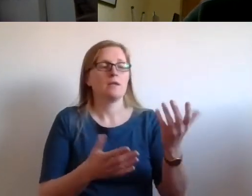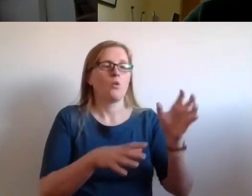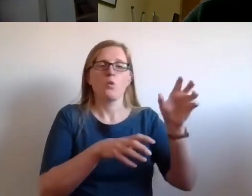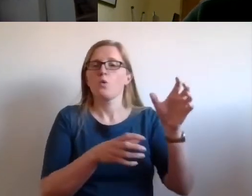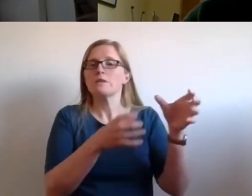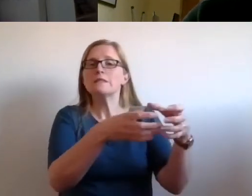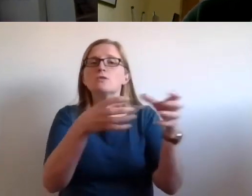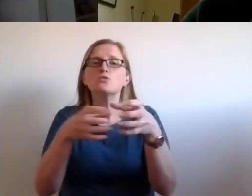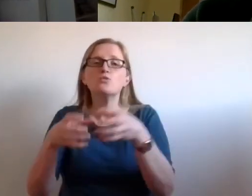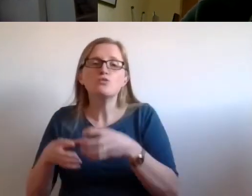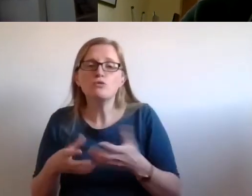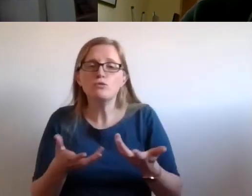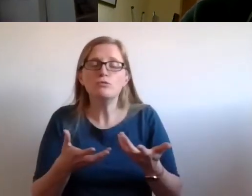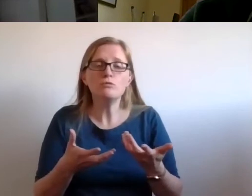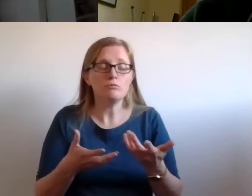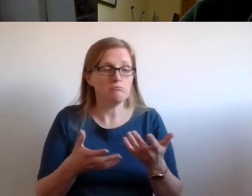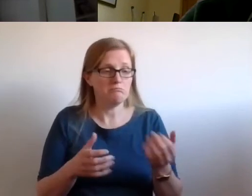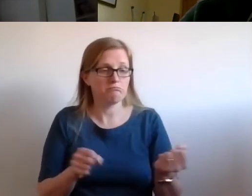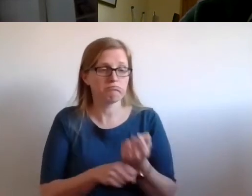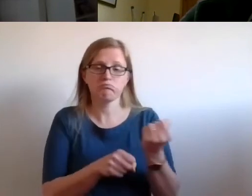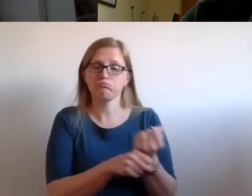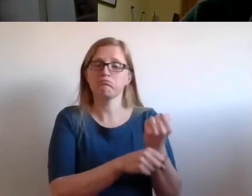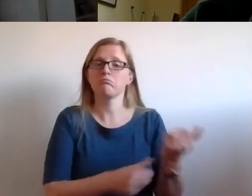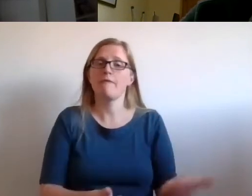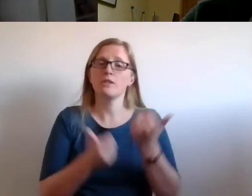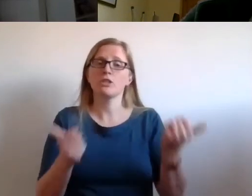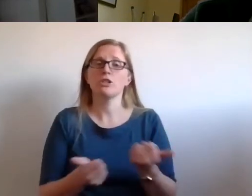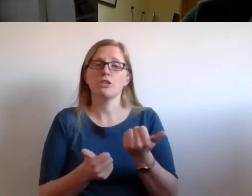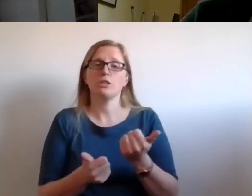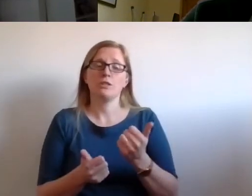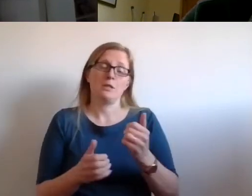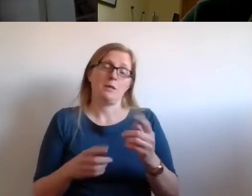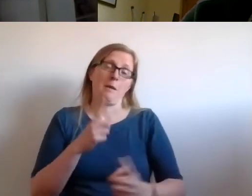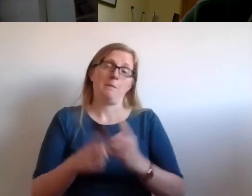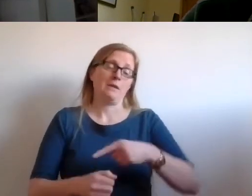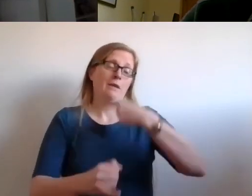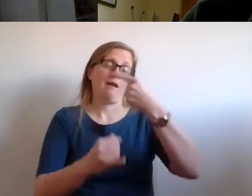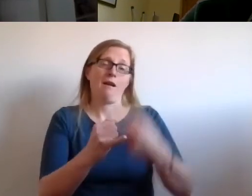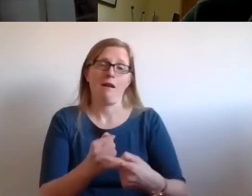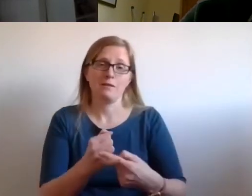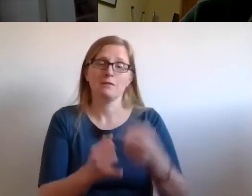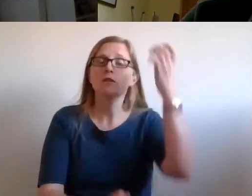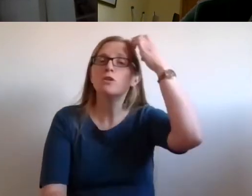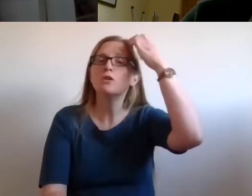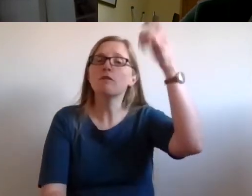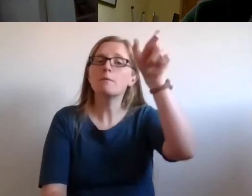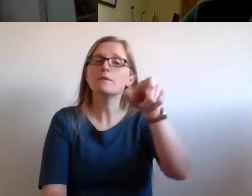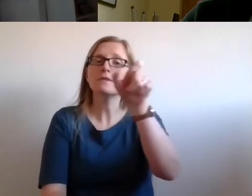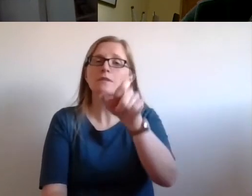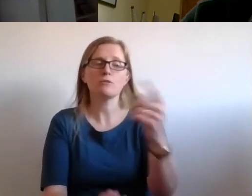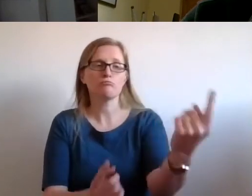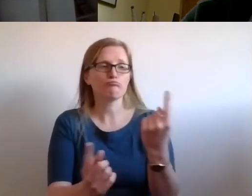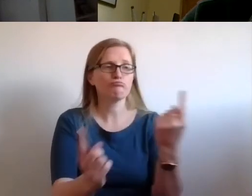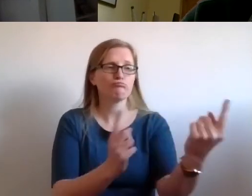And when we had the final meeting of that process, and the cabinet secretaries came back into the the same room,